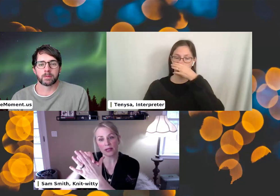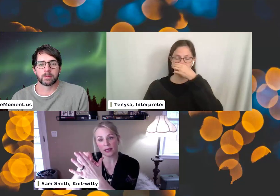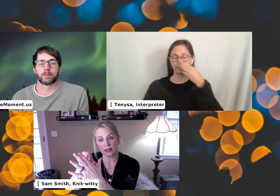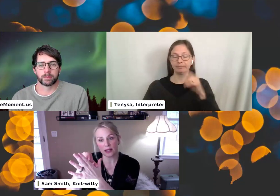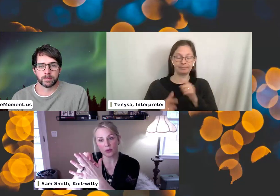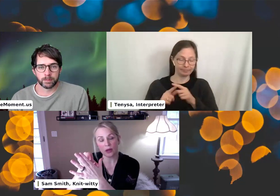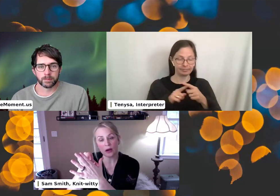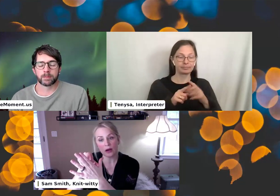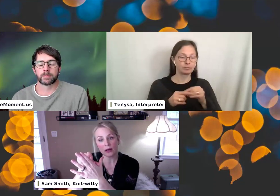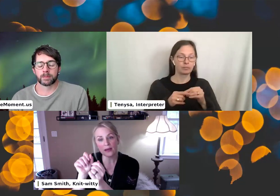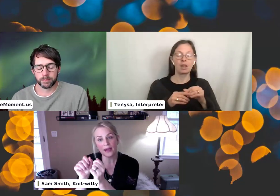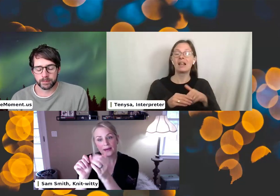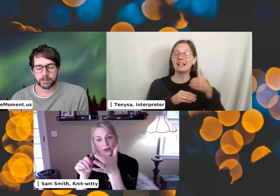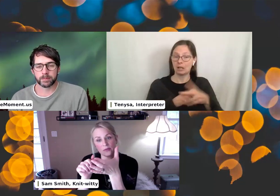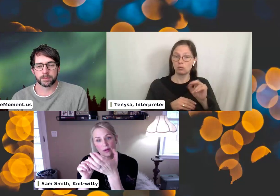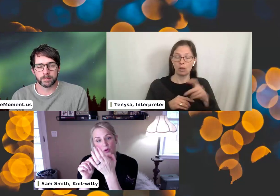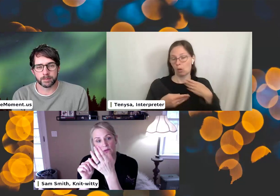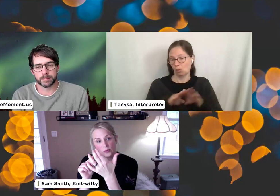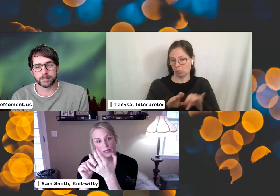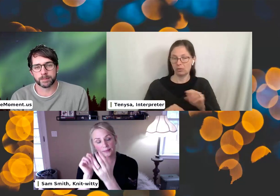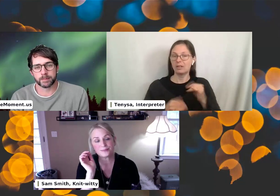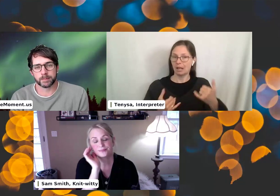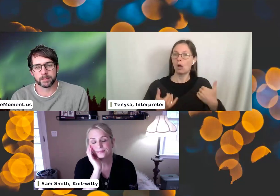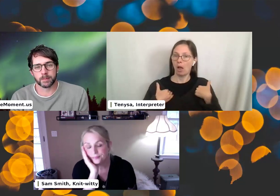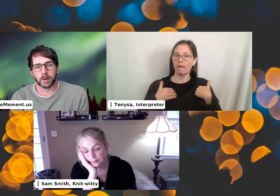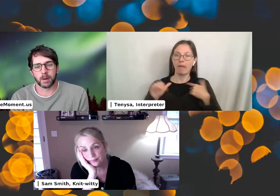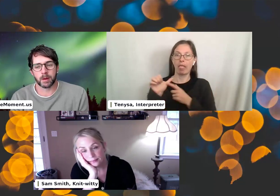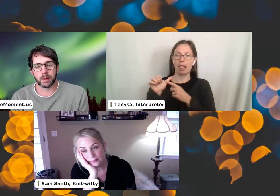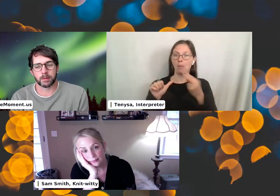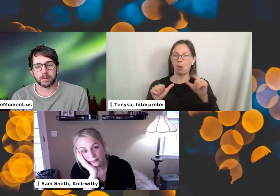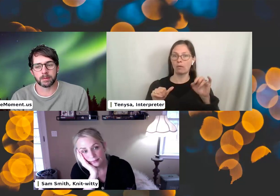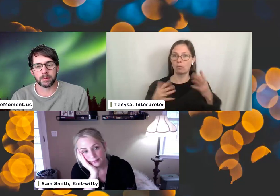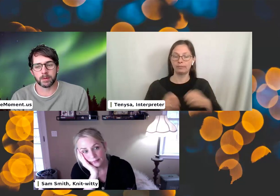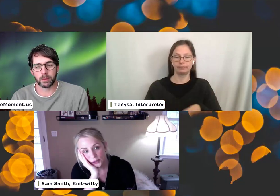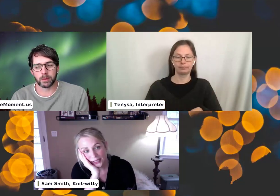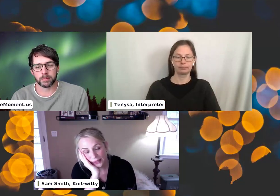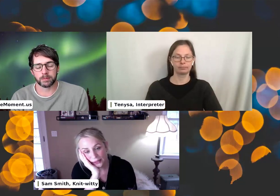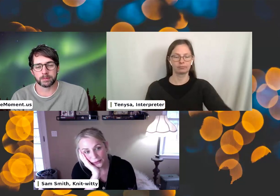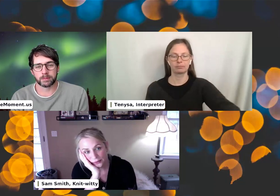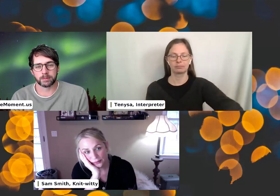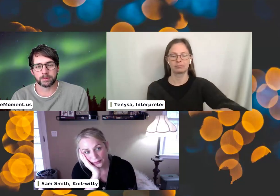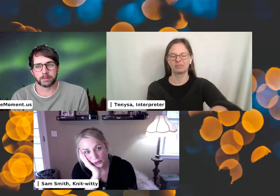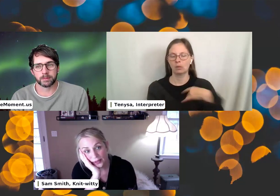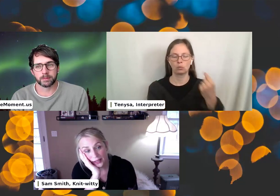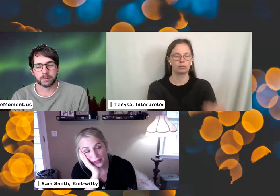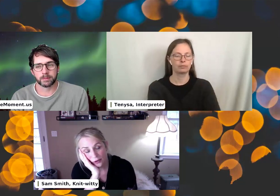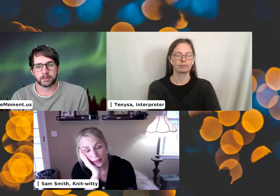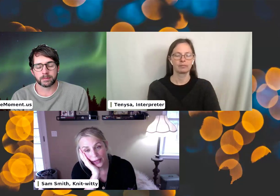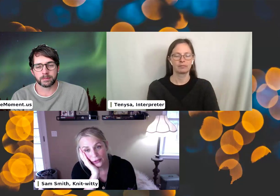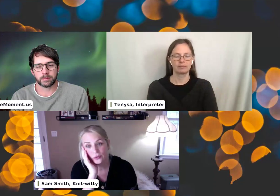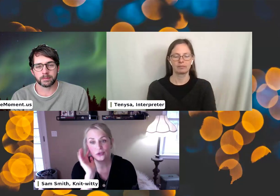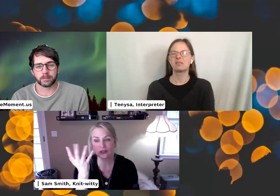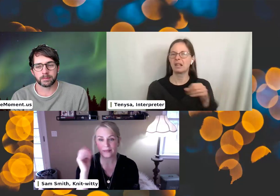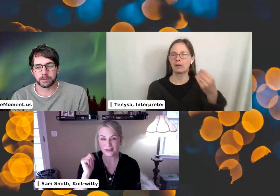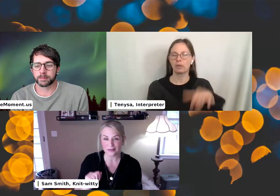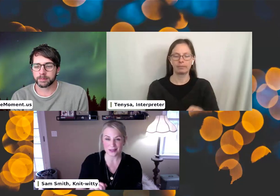round and continue along. And now you have a thumbhole if you want it. Got it. So that's what I do. So I can give you that